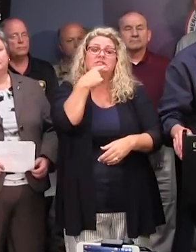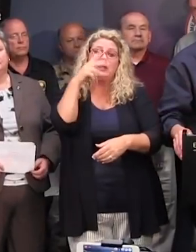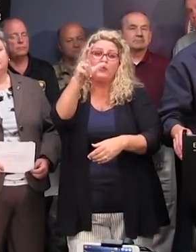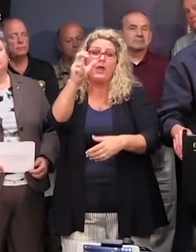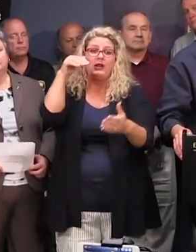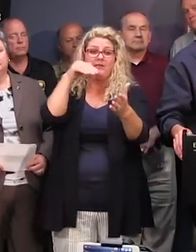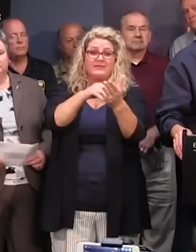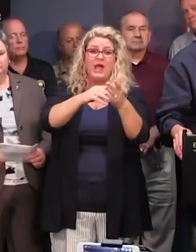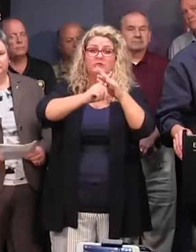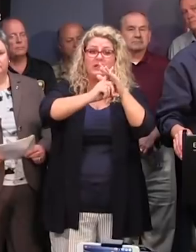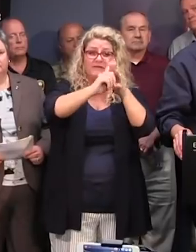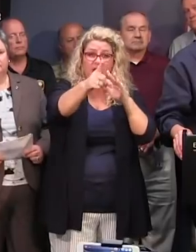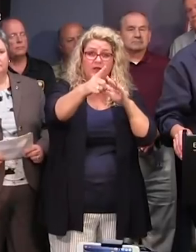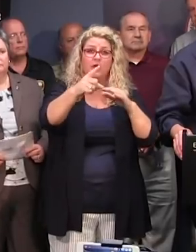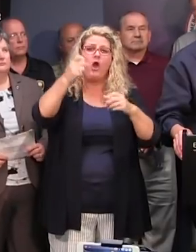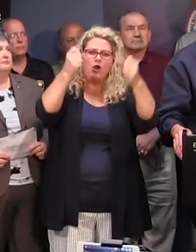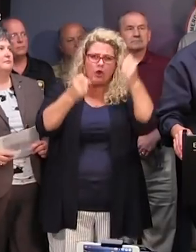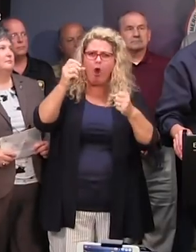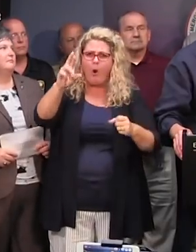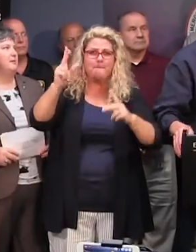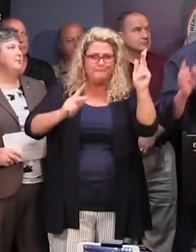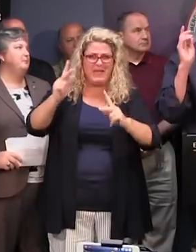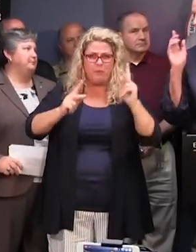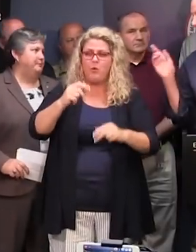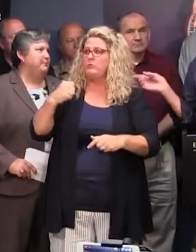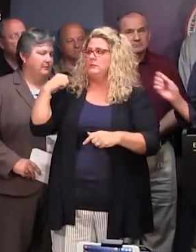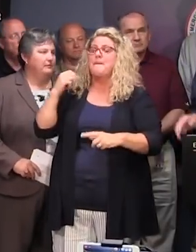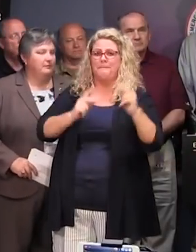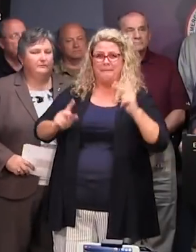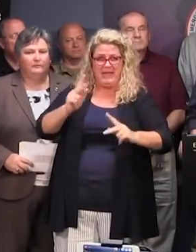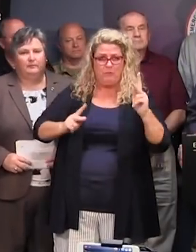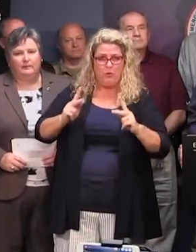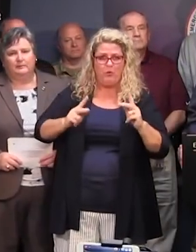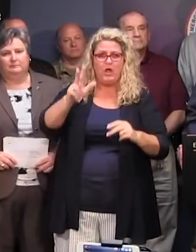,000 evacuees or those cars or people? Those are? People. People.